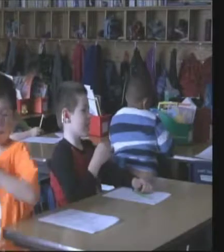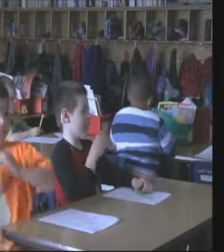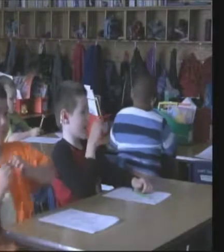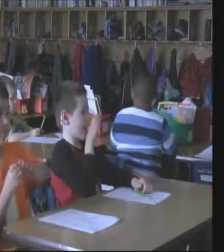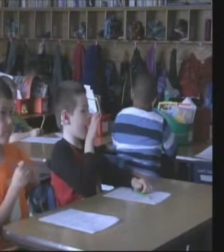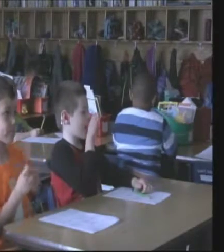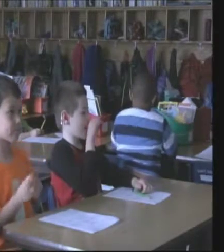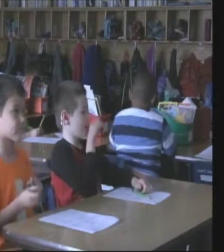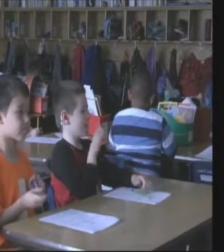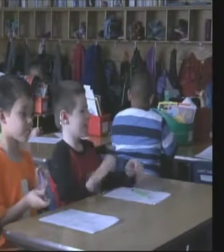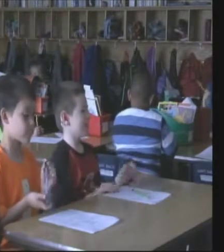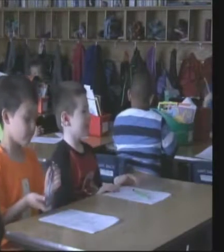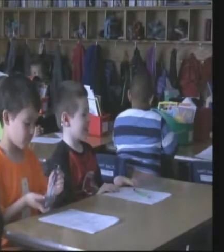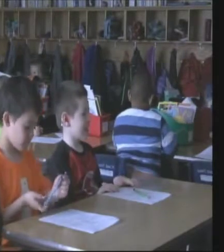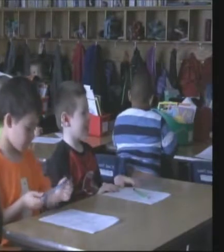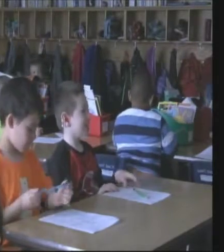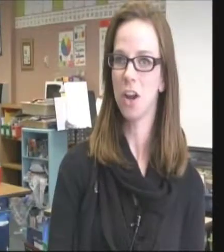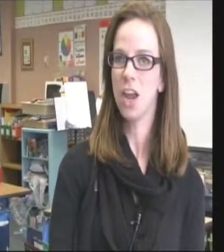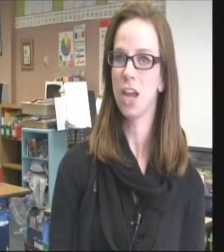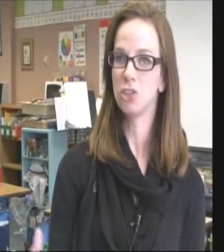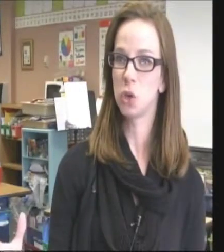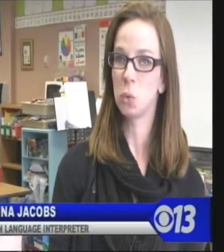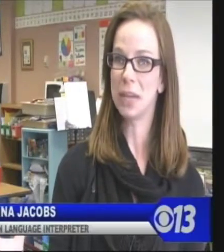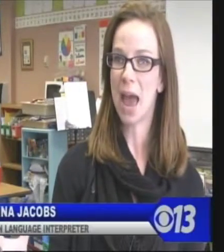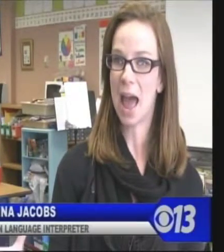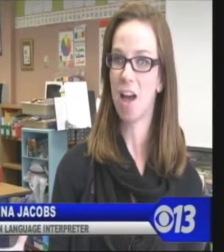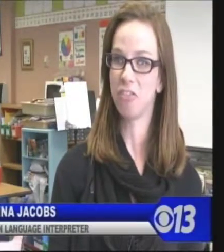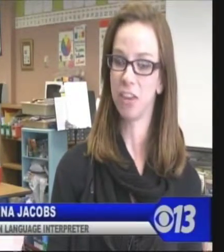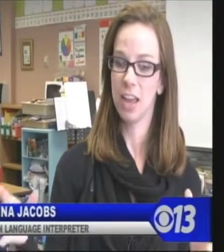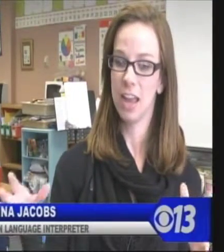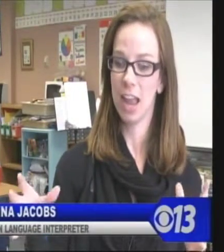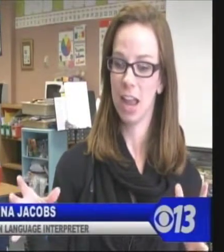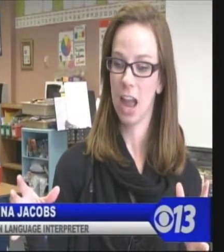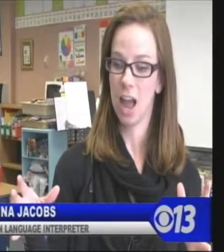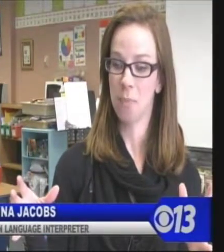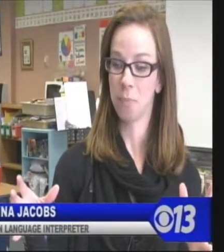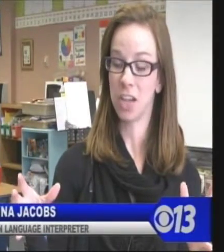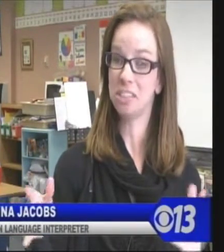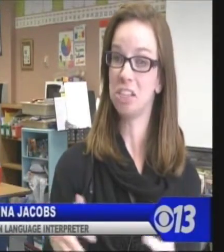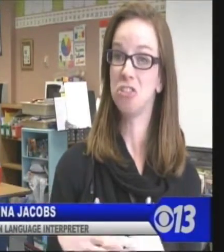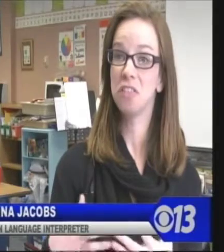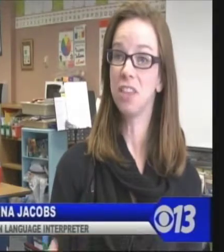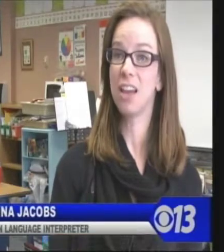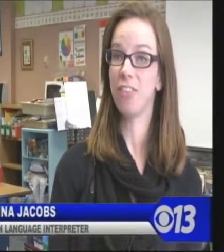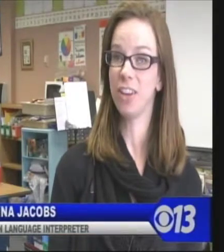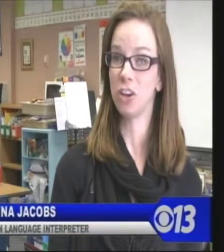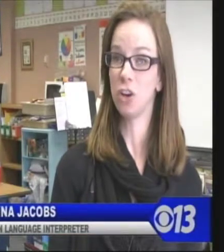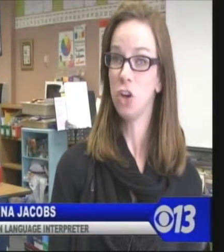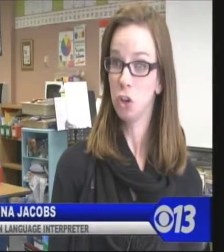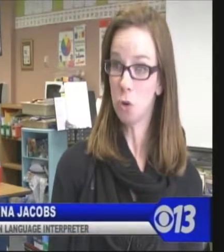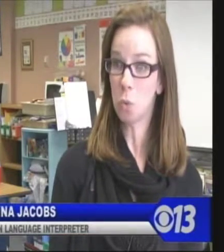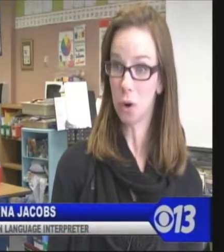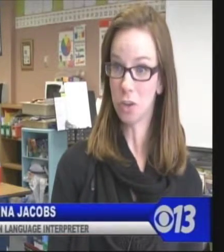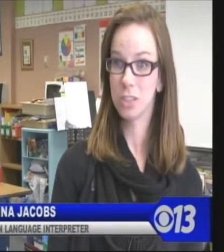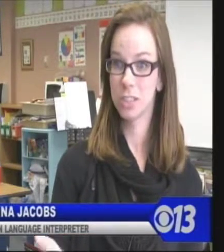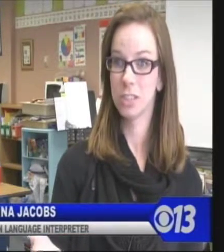considered the deaf-friendly school here, and so we have a teacher of the deaf here who works